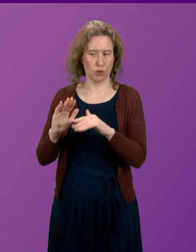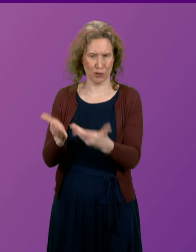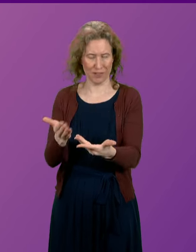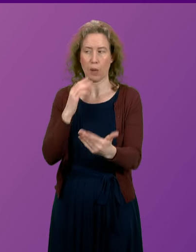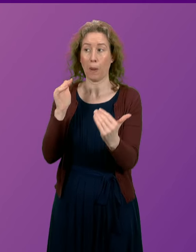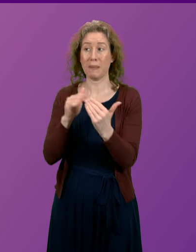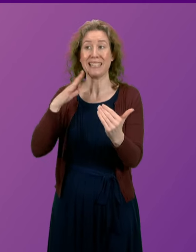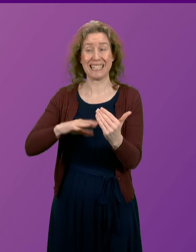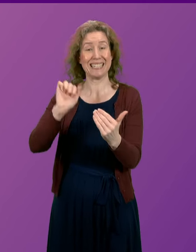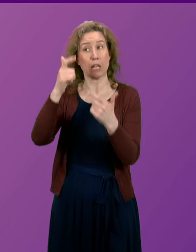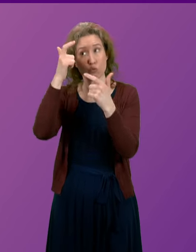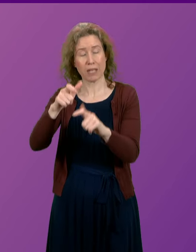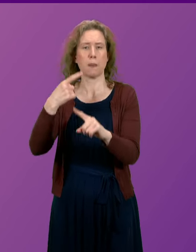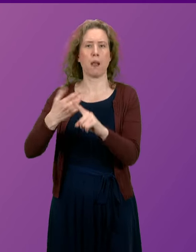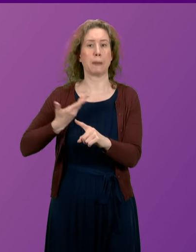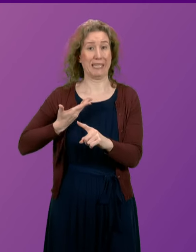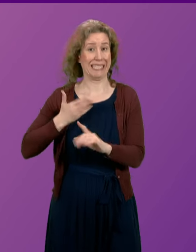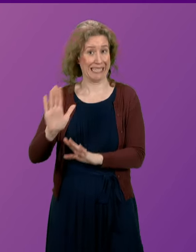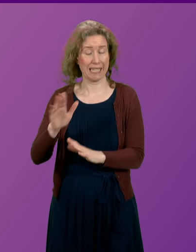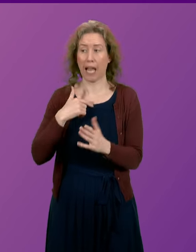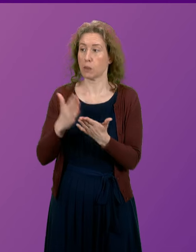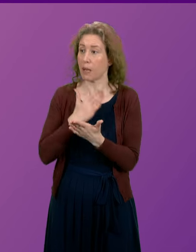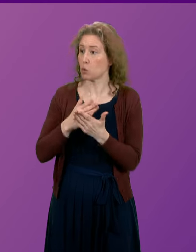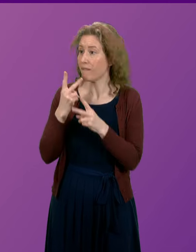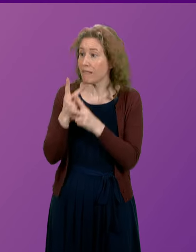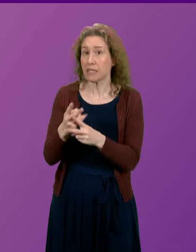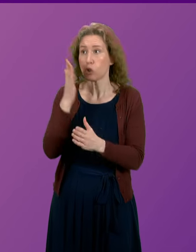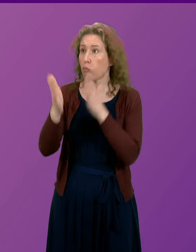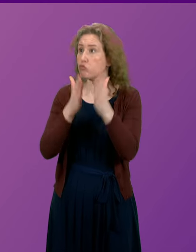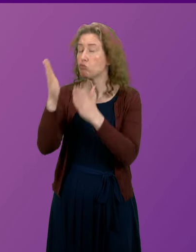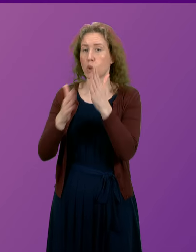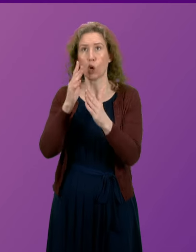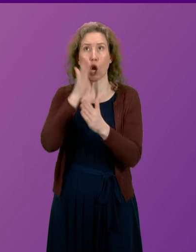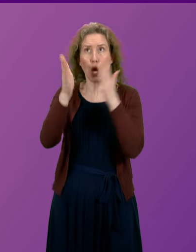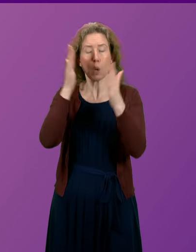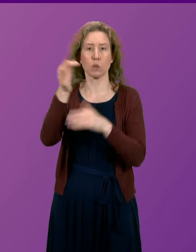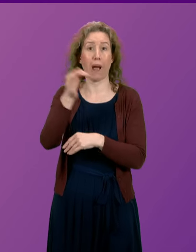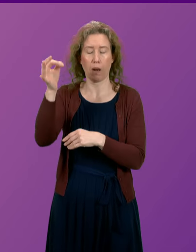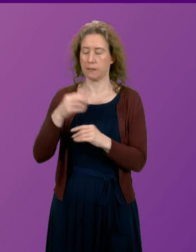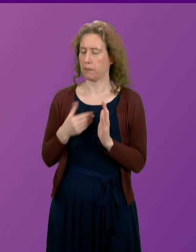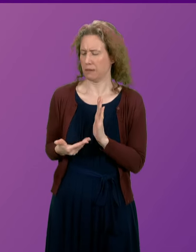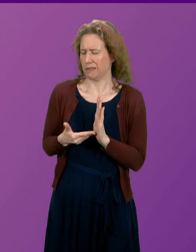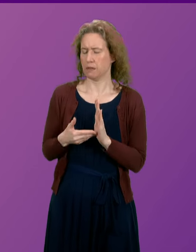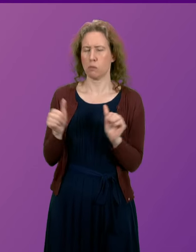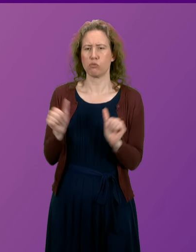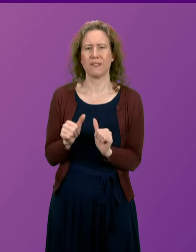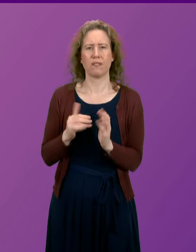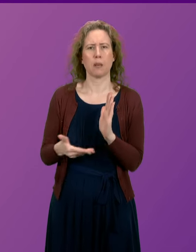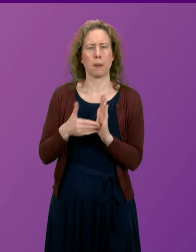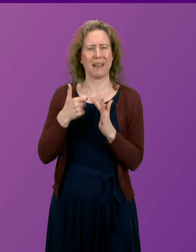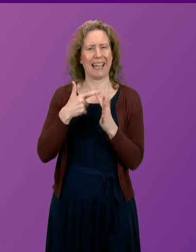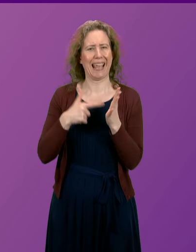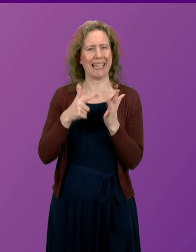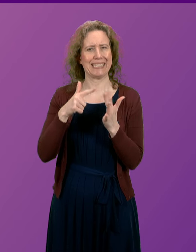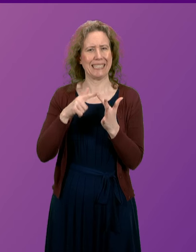as residents and as businesses and to accommodate visitors accessing our islands. Brief supplementary, Katie Clarke. Does